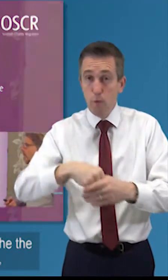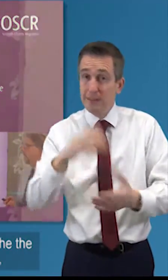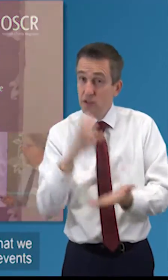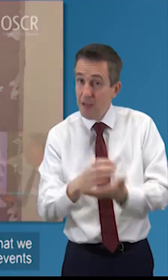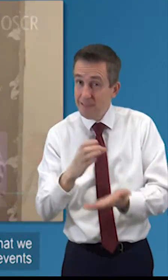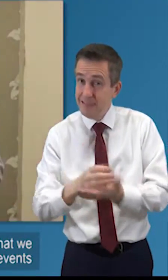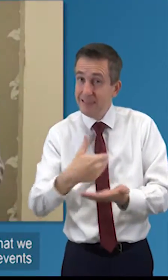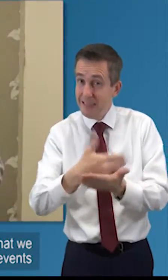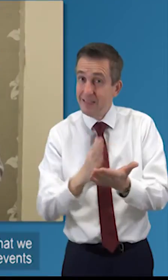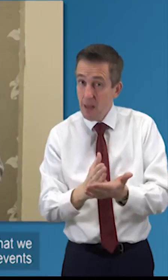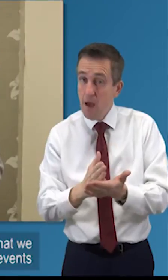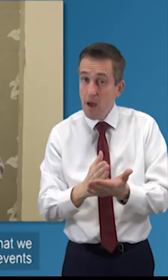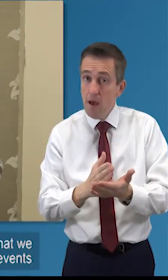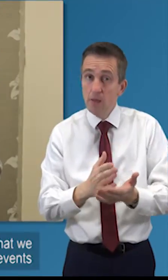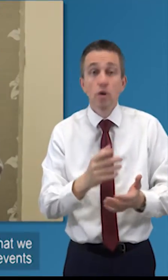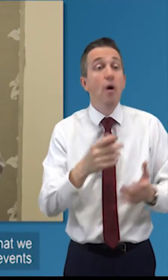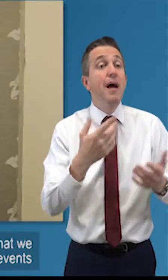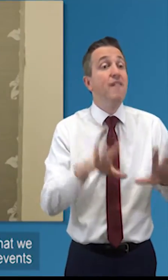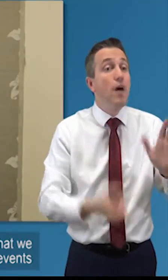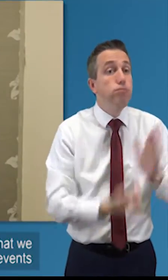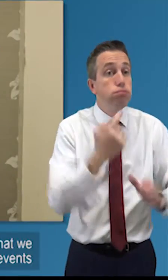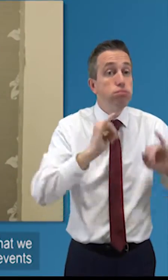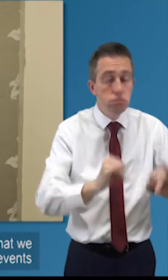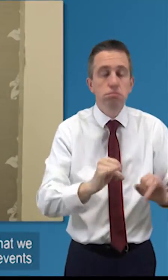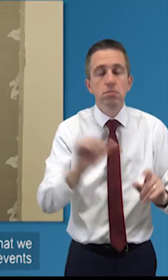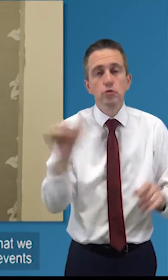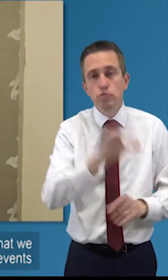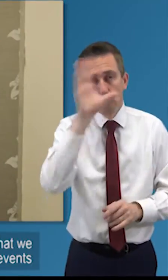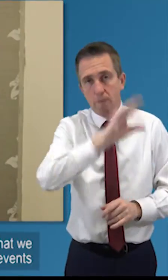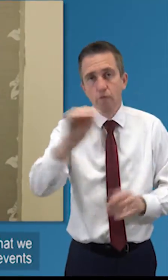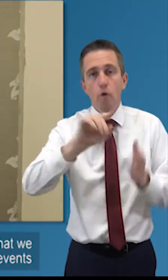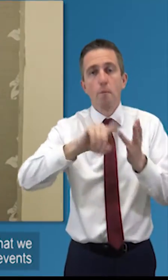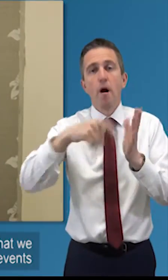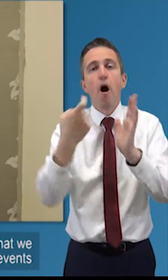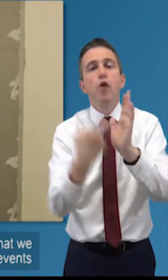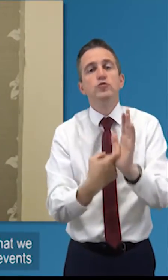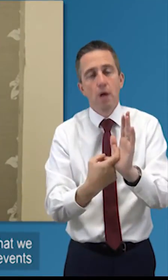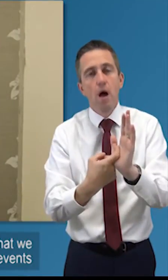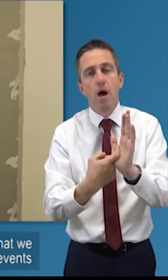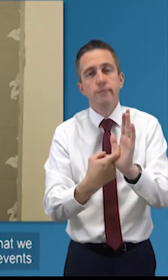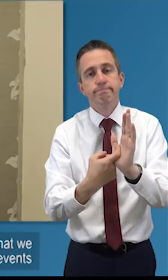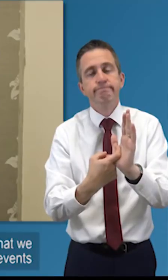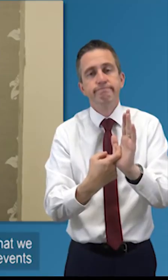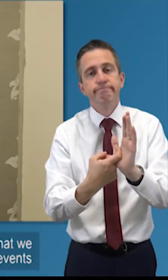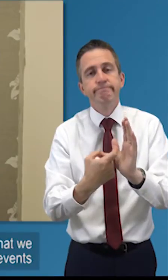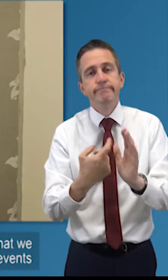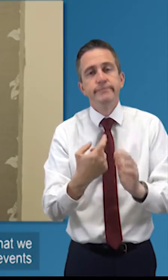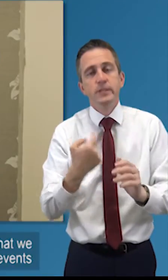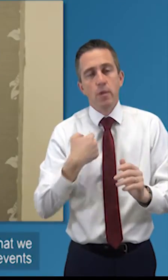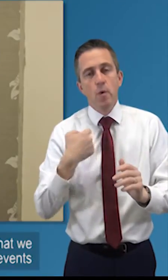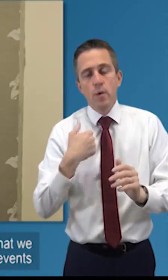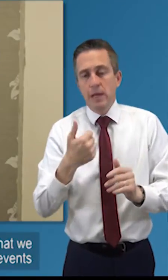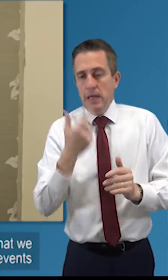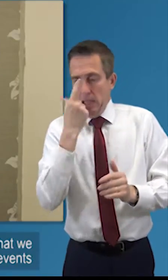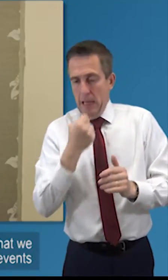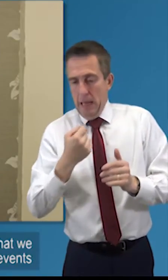um it's reported to us and that's one of the the key things that we want to be reported